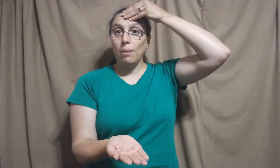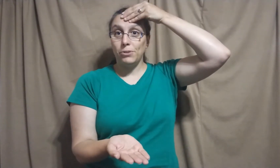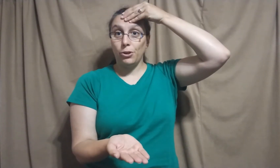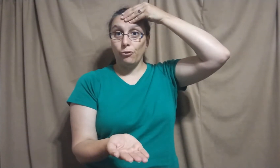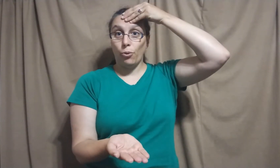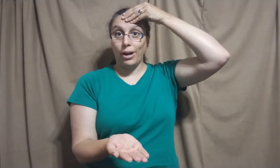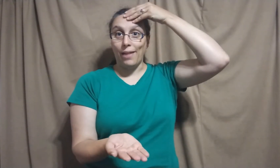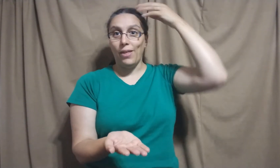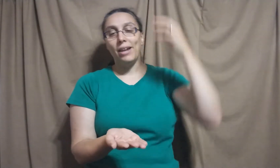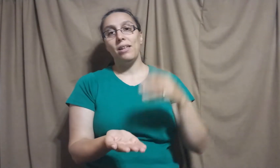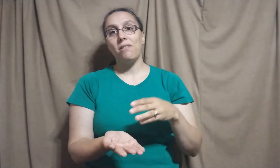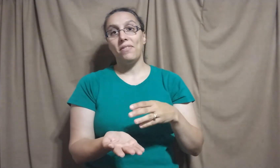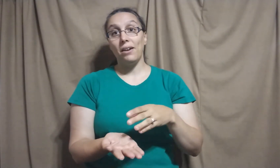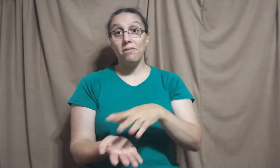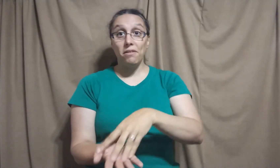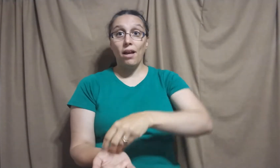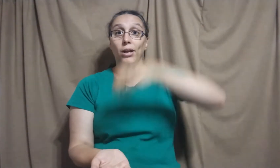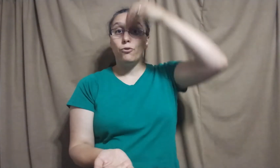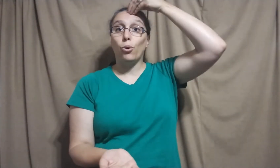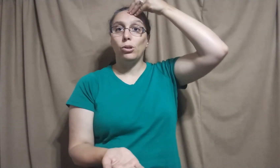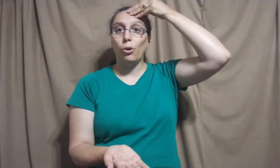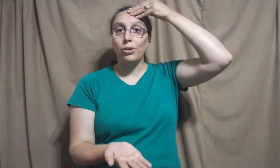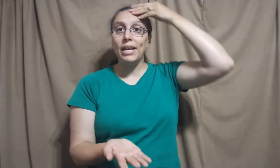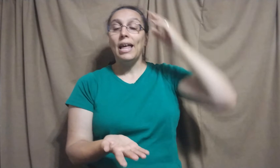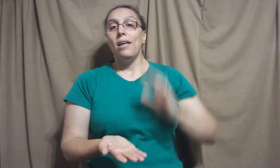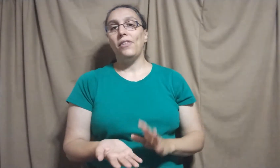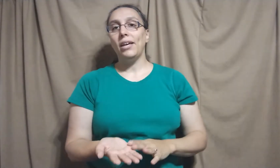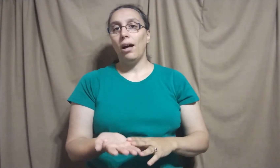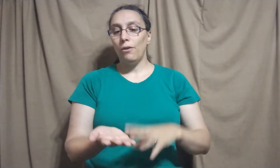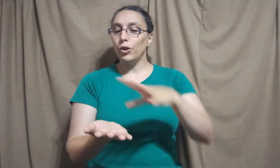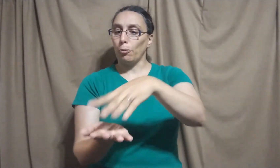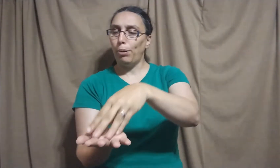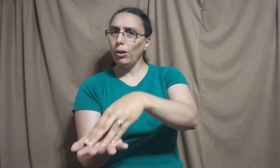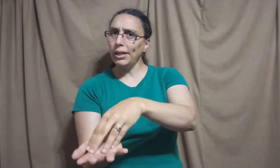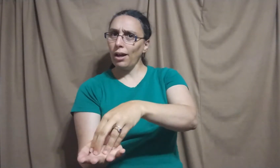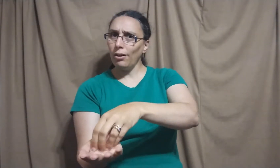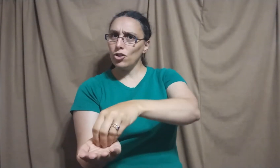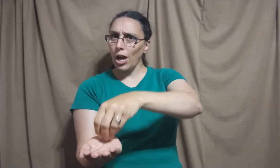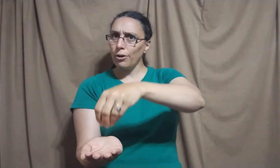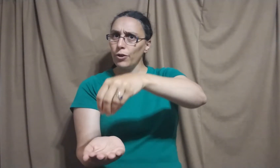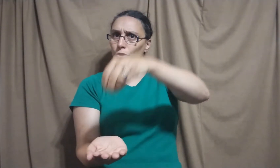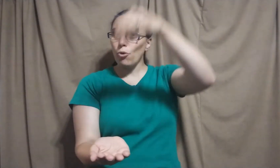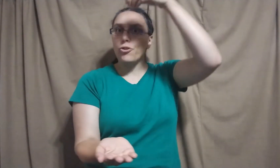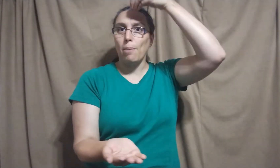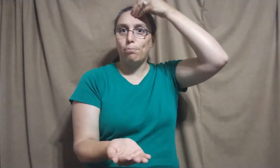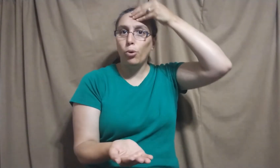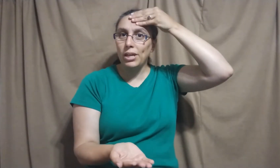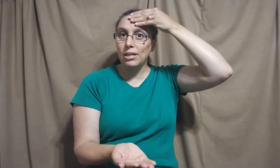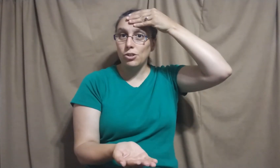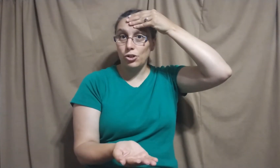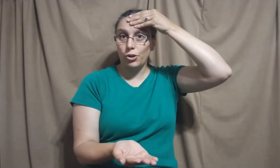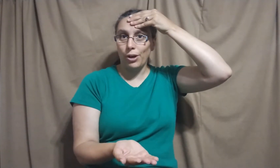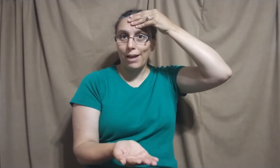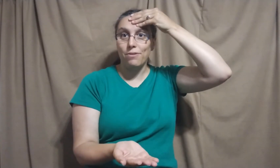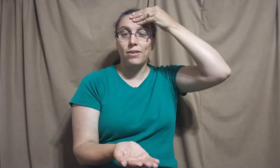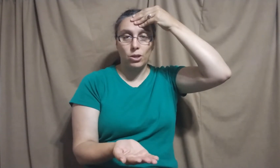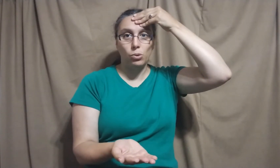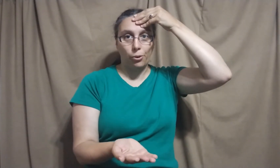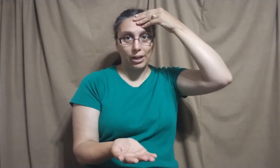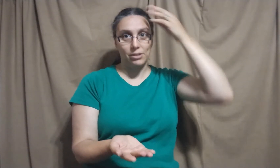up to your forehead. That is the sign for learning. Think of your pulling knowledge out of your source and putting it into your head so that you learn it.